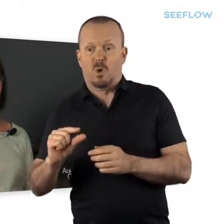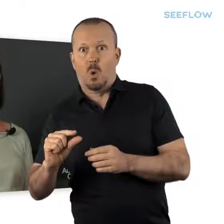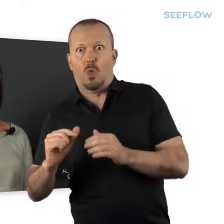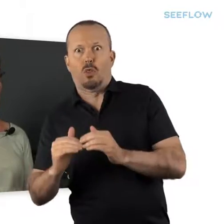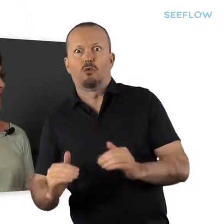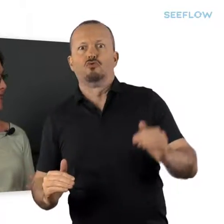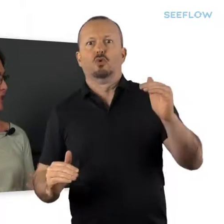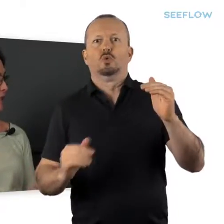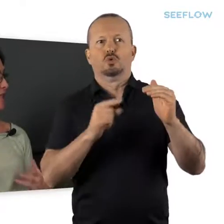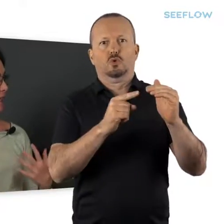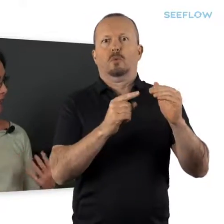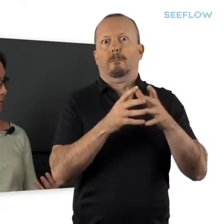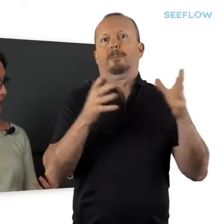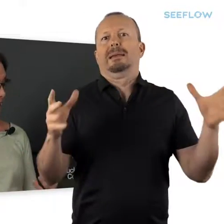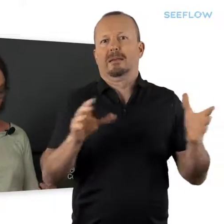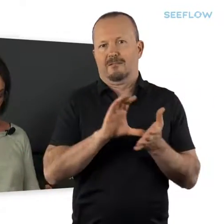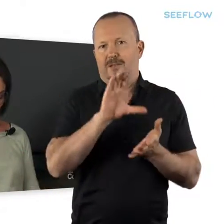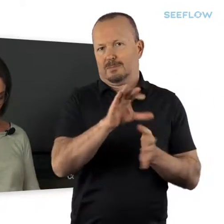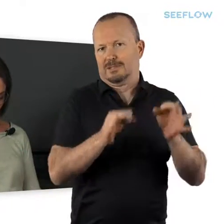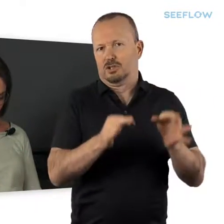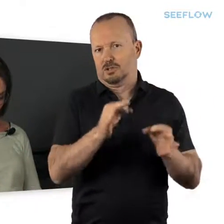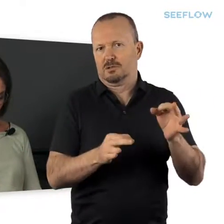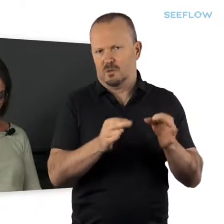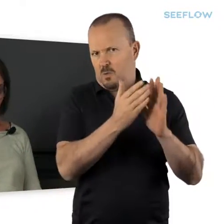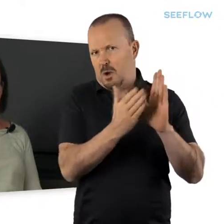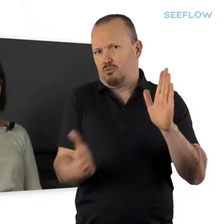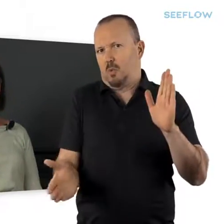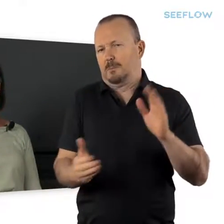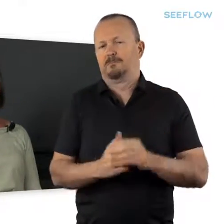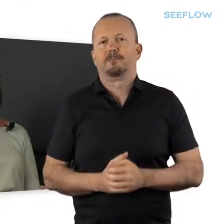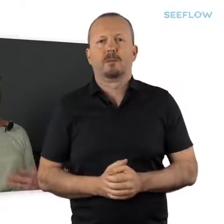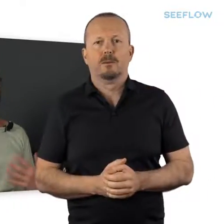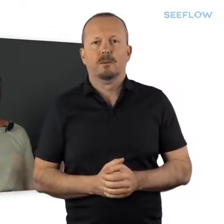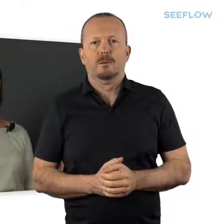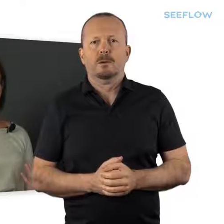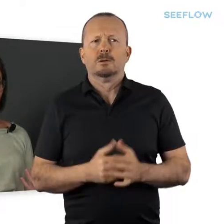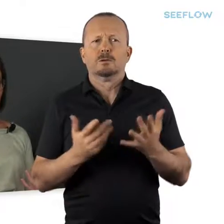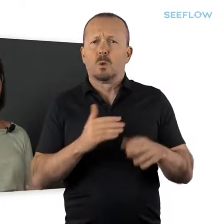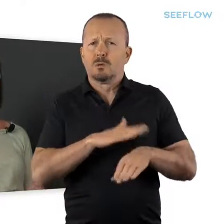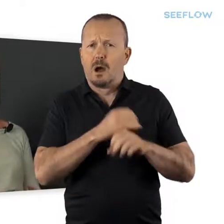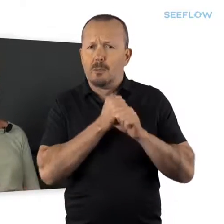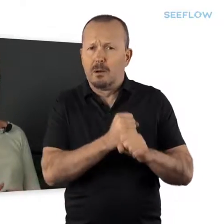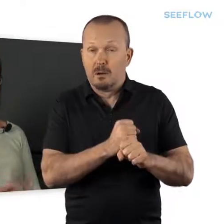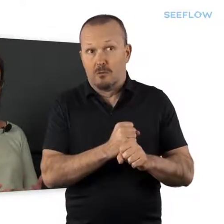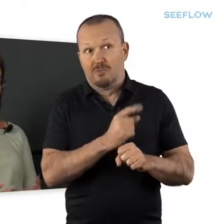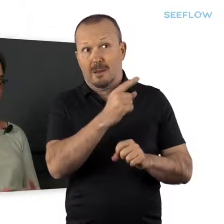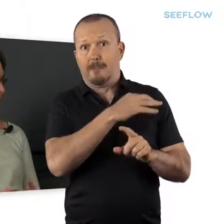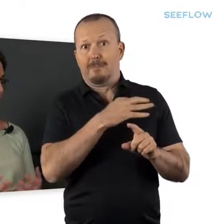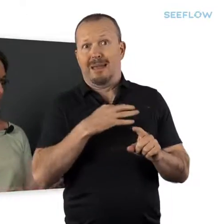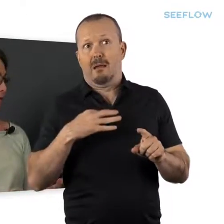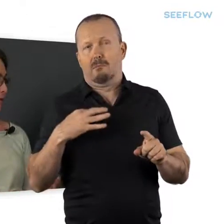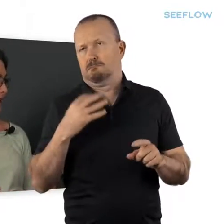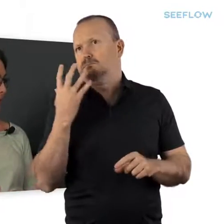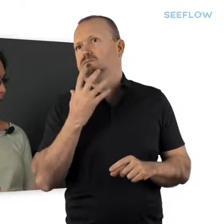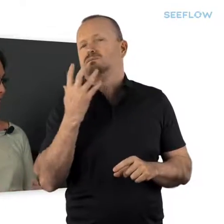Big investment decisions that are made at the governing body level. So, in terms of the commitment, the mayor's role